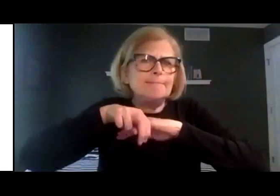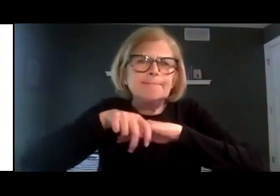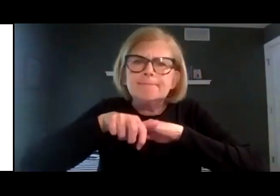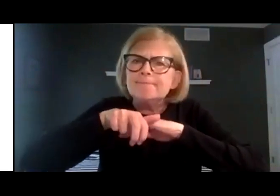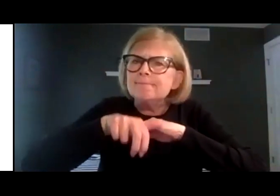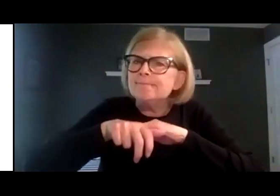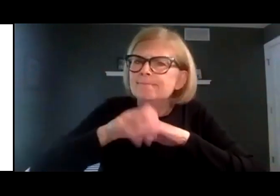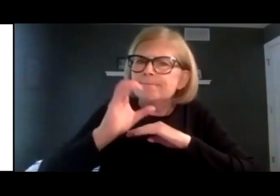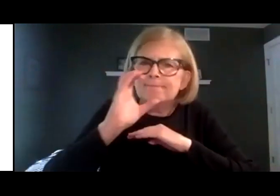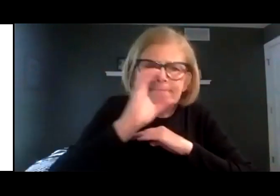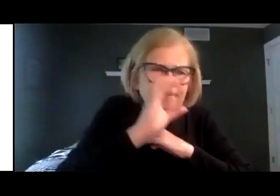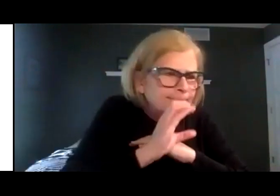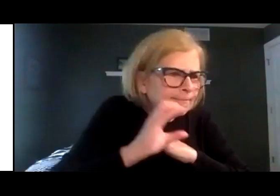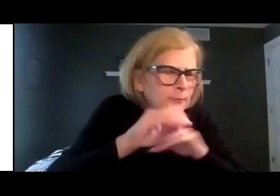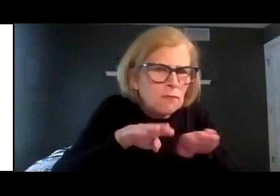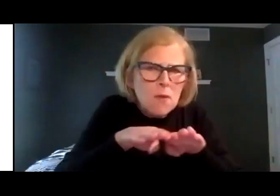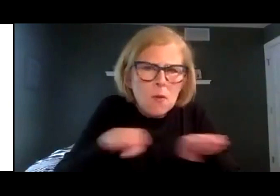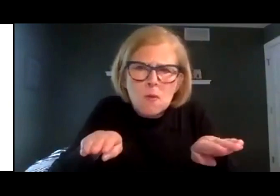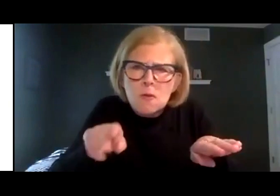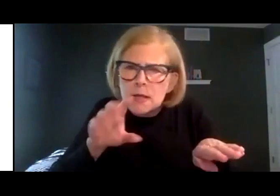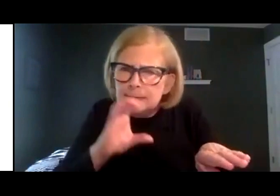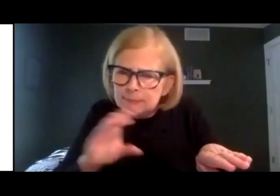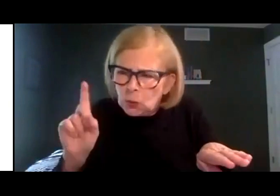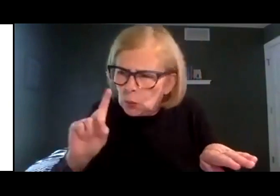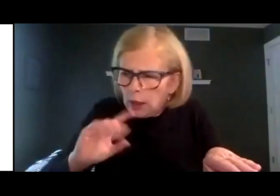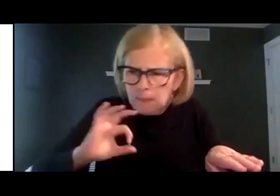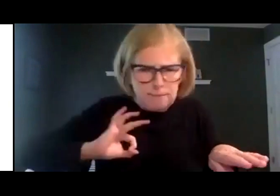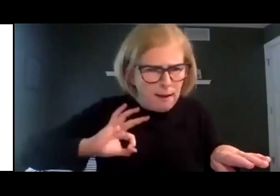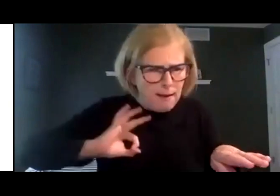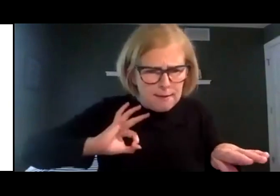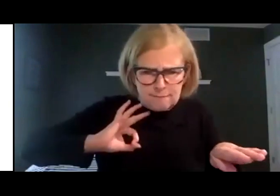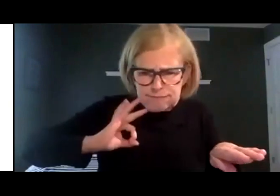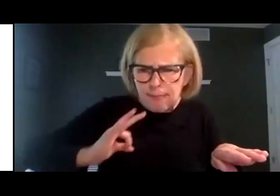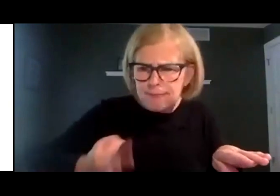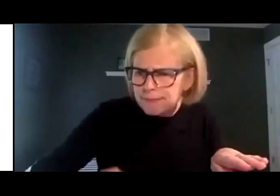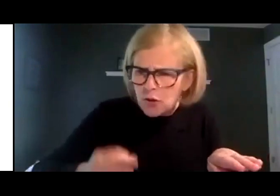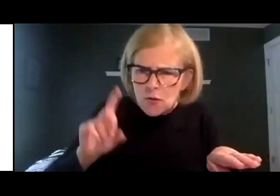everywhere on the floor for his lost button.